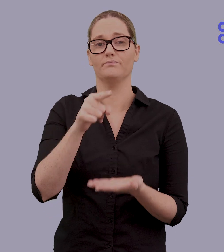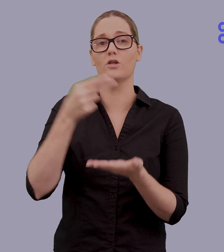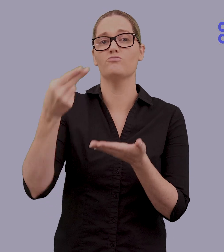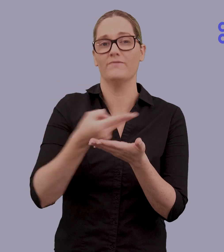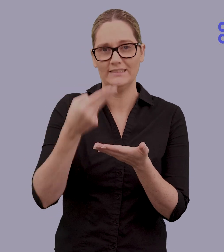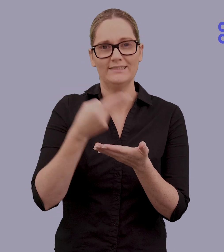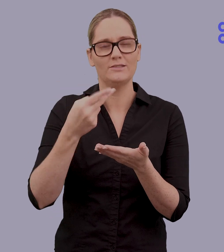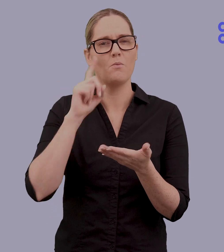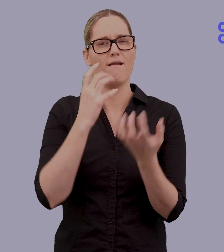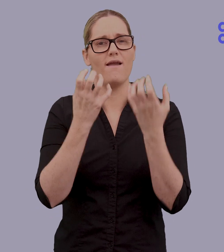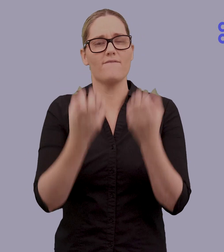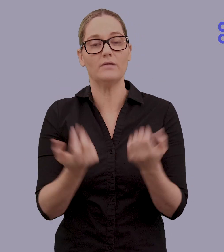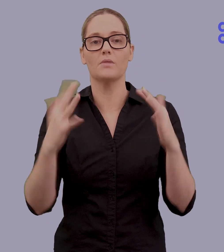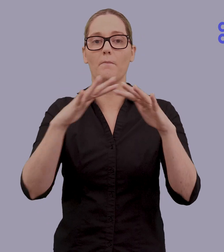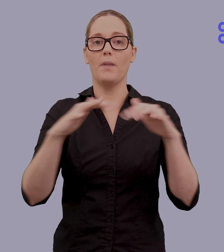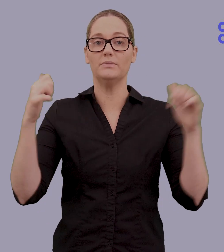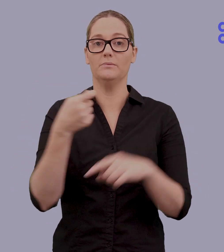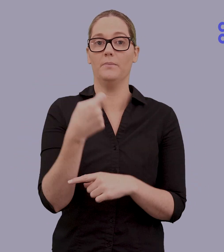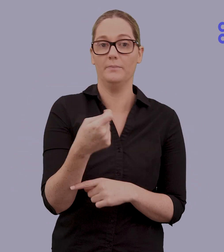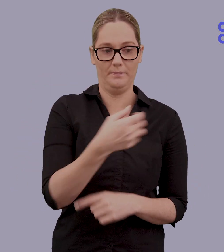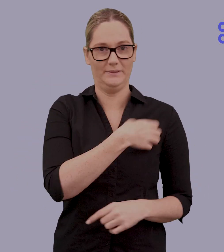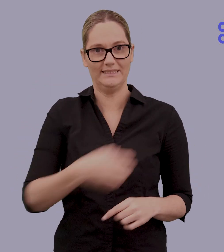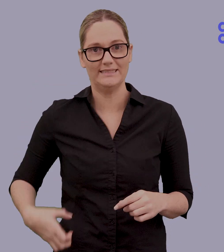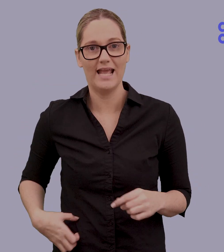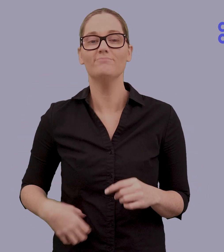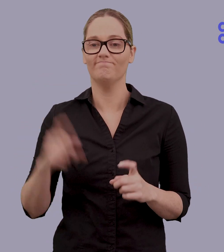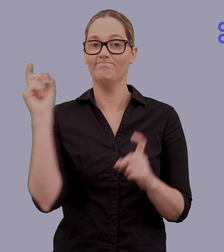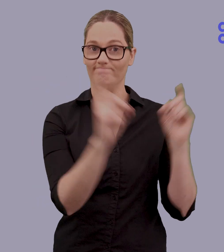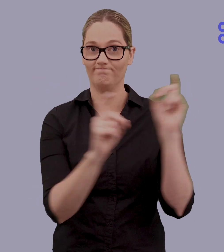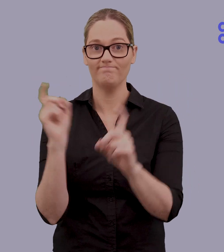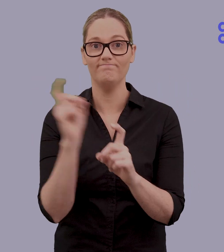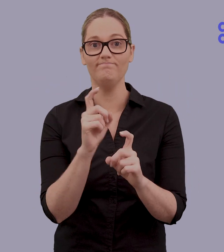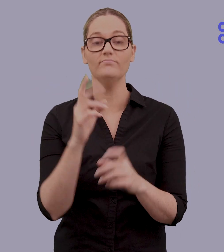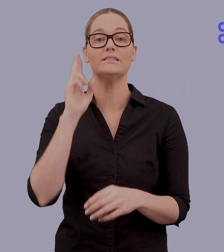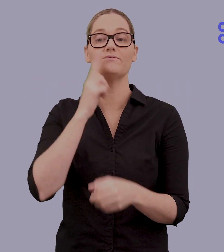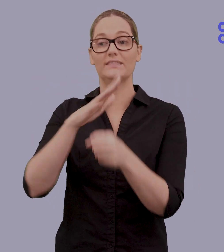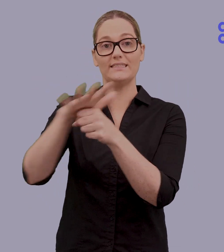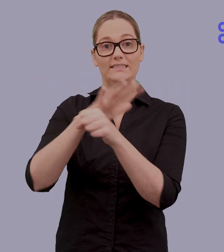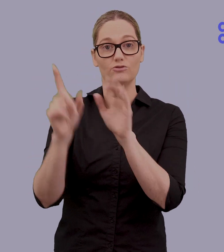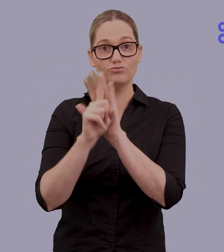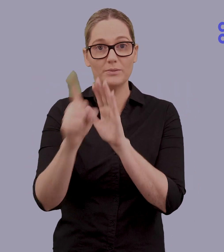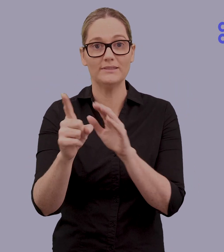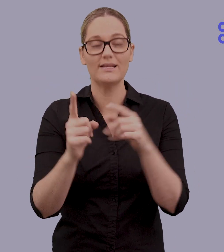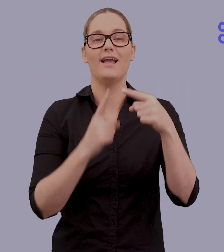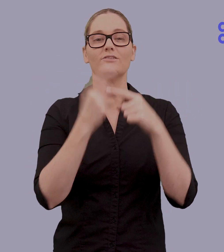The breakfast will host members of Parliament, Deaf sector representatives and future Deaf leaders,